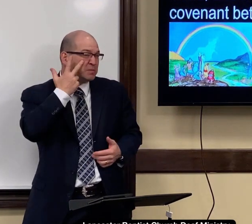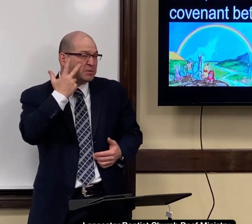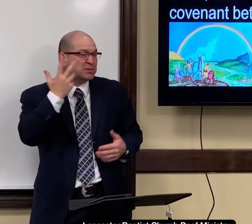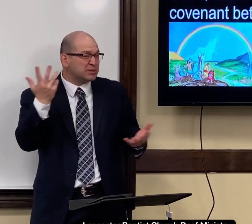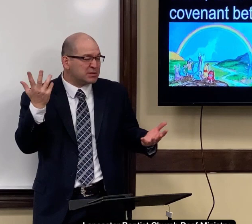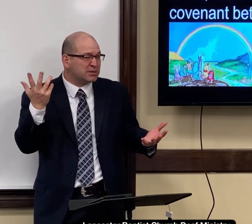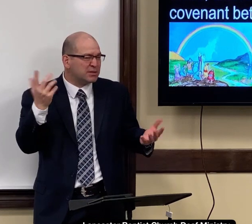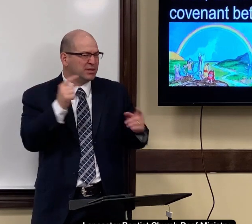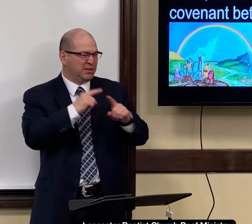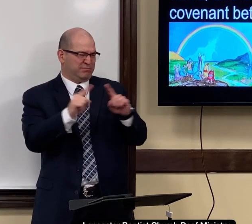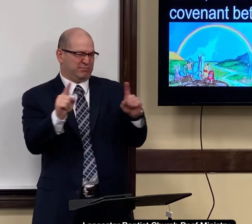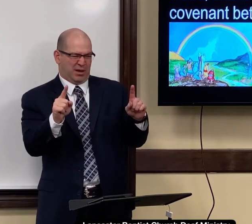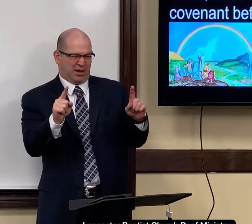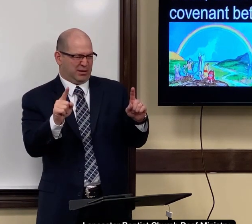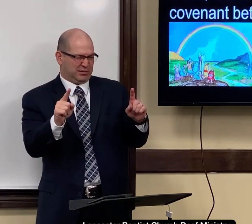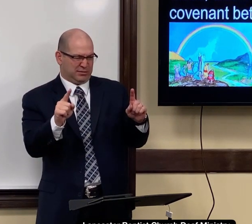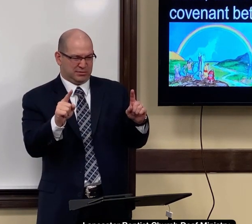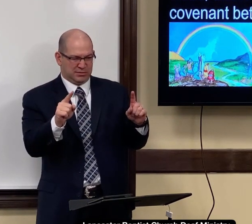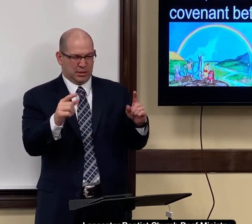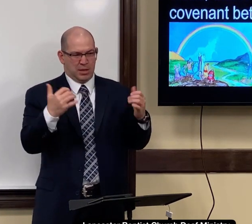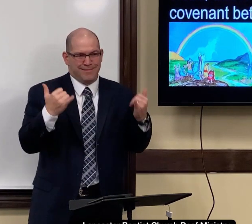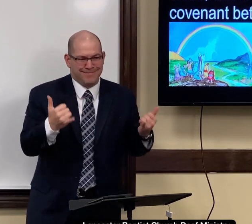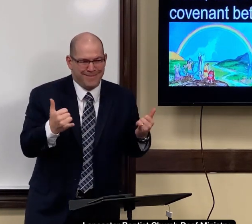maybe, we'll see. But right now, I'm good.